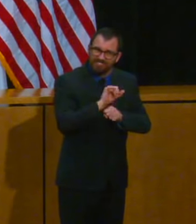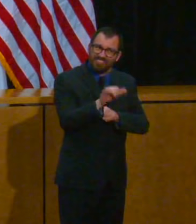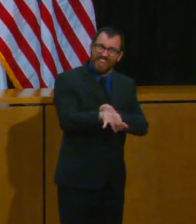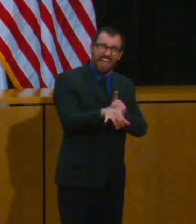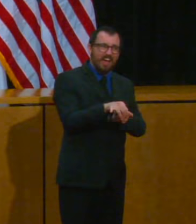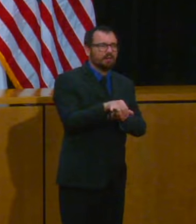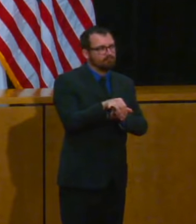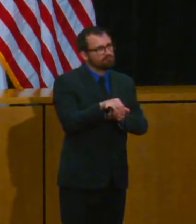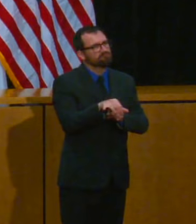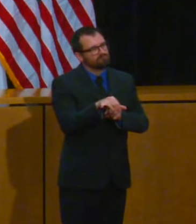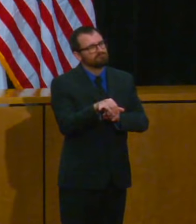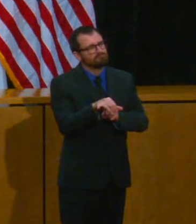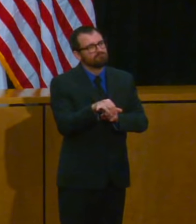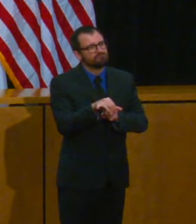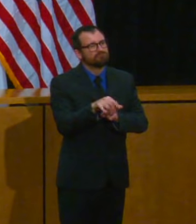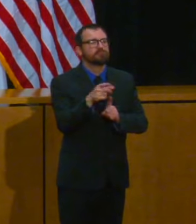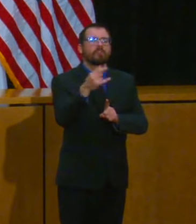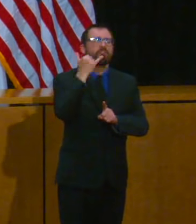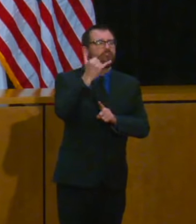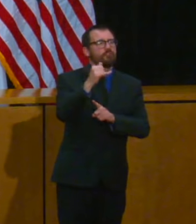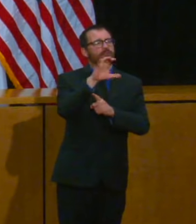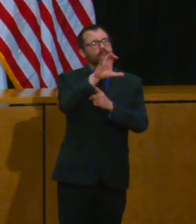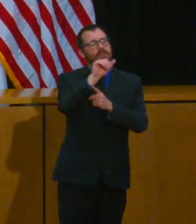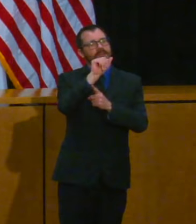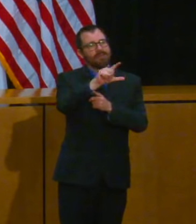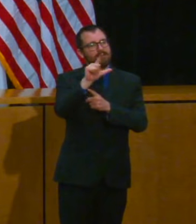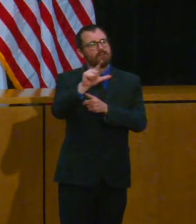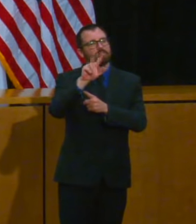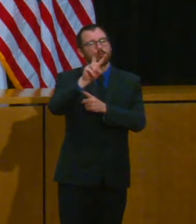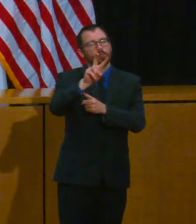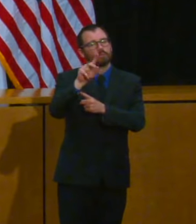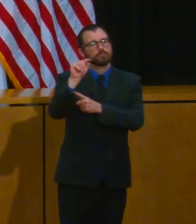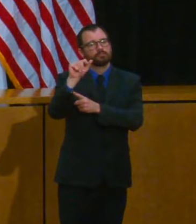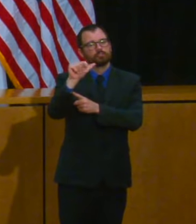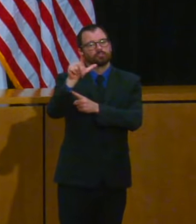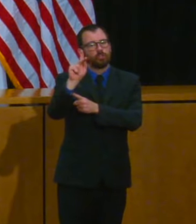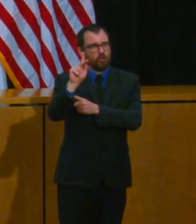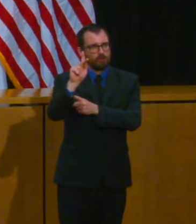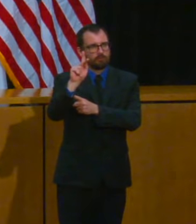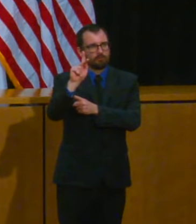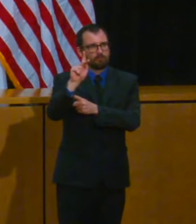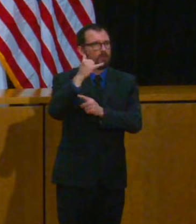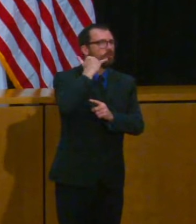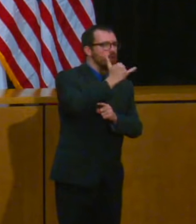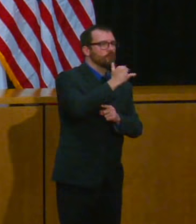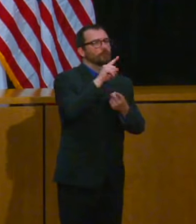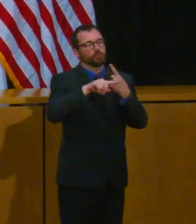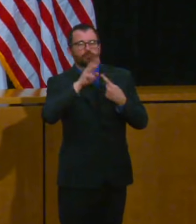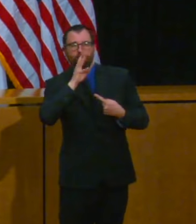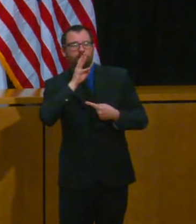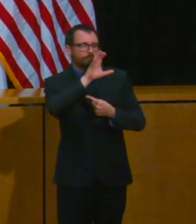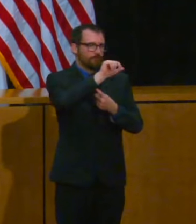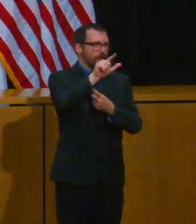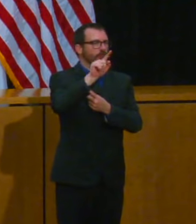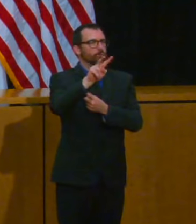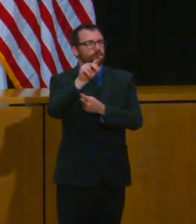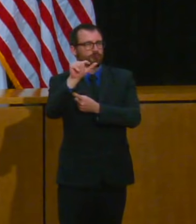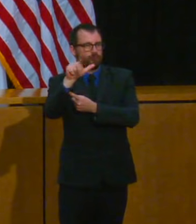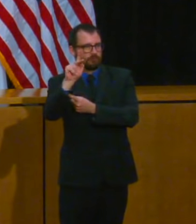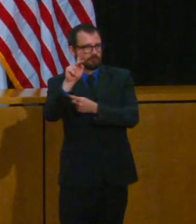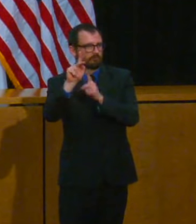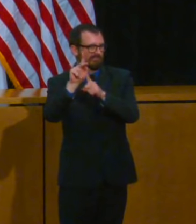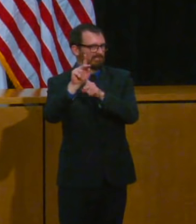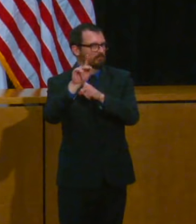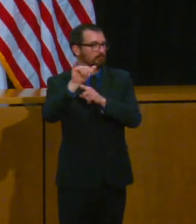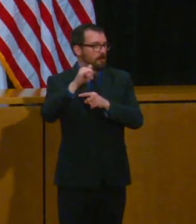-L-L to talk is a resource available through our two-on-one line in March which may seem like a long time ago